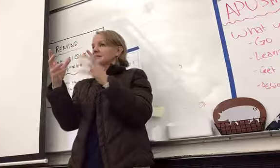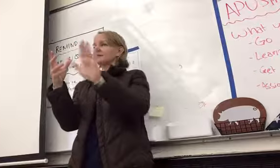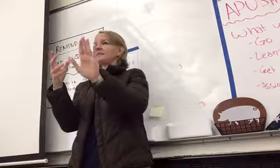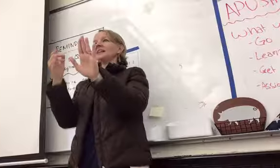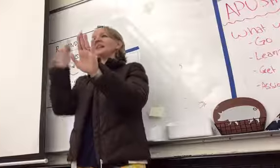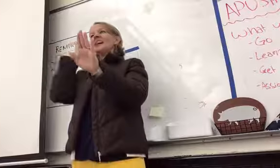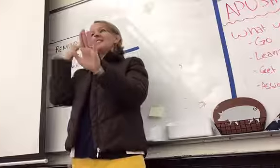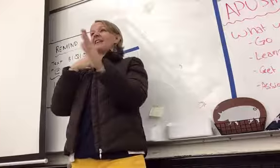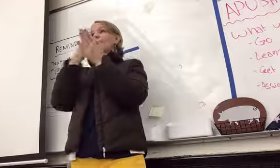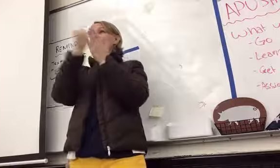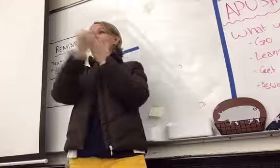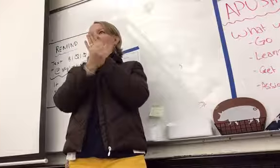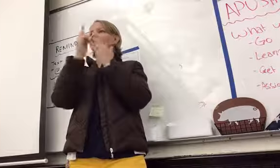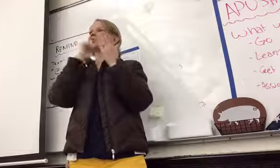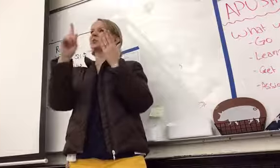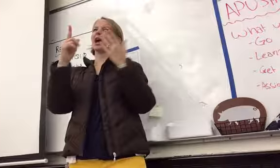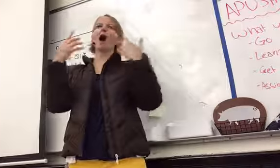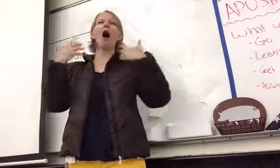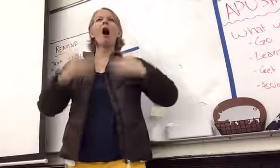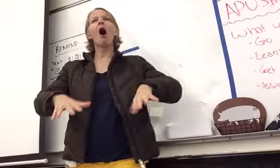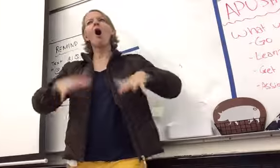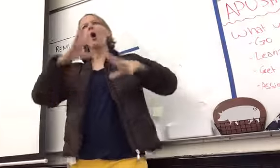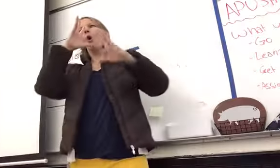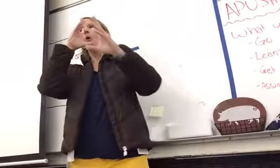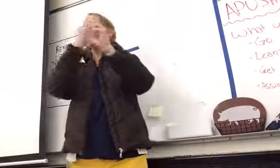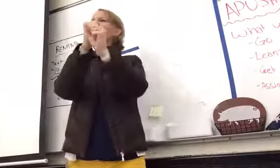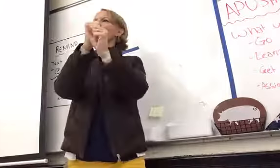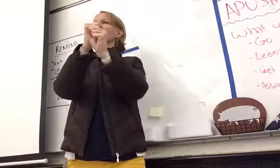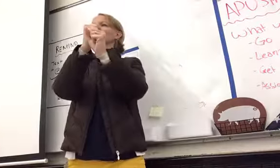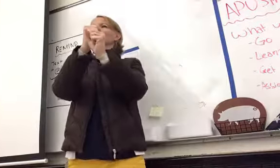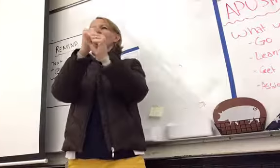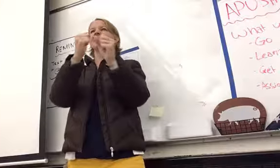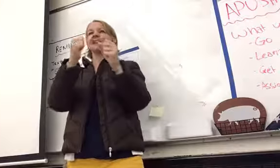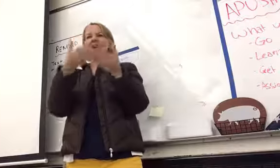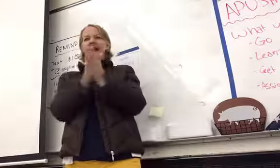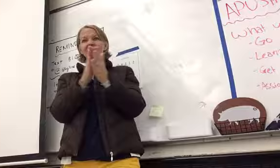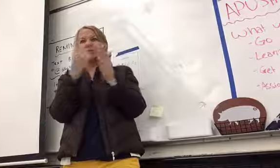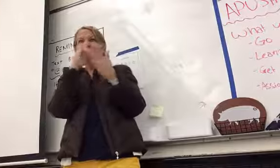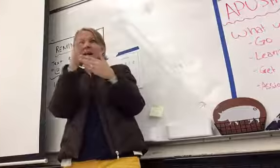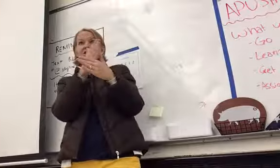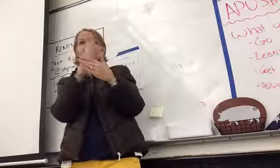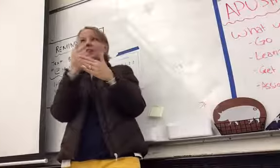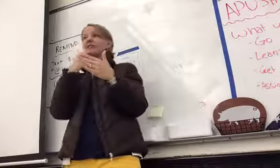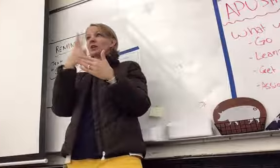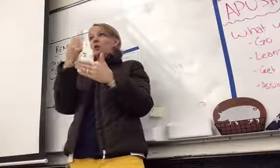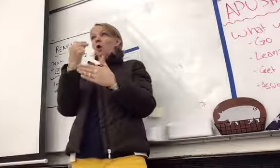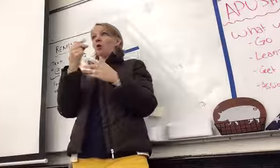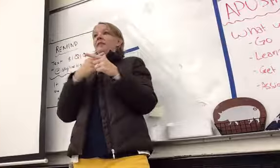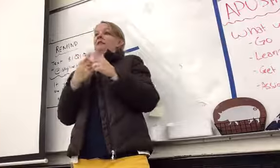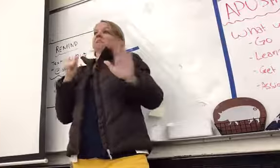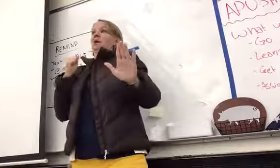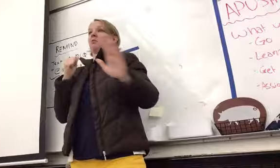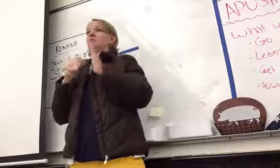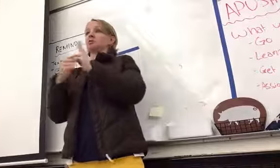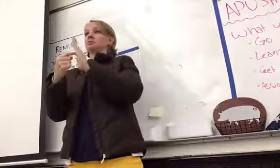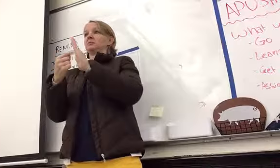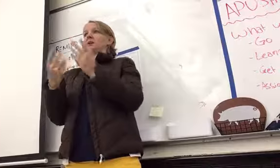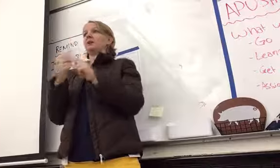usually ask and say, hey, do you mind if I share this? And if you say no, you say no. It's really based on you guys, because I know some of you are going to be showing